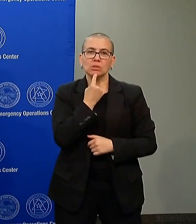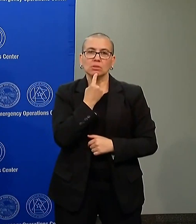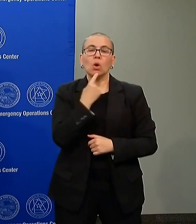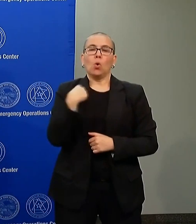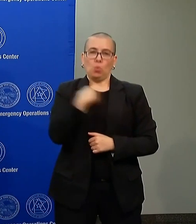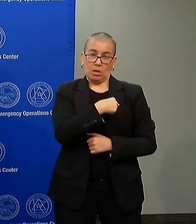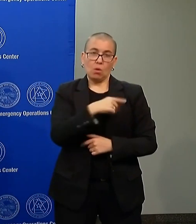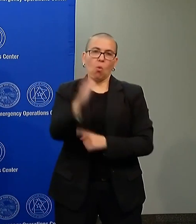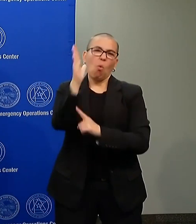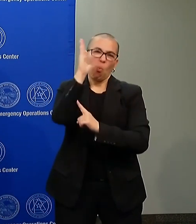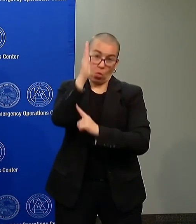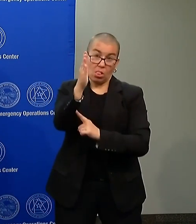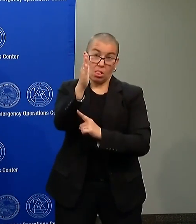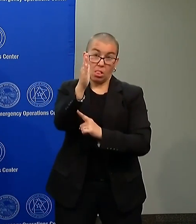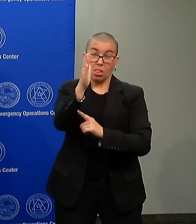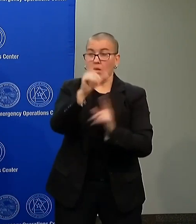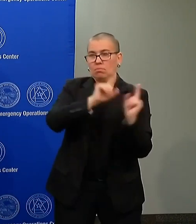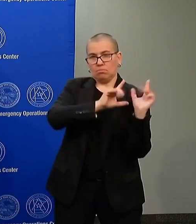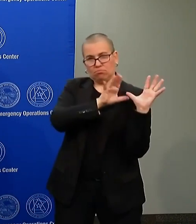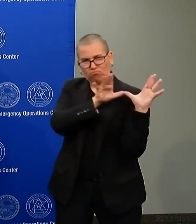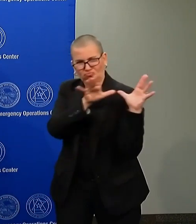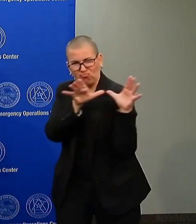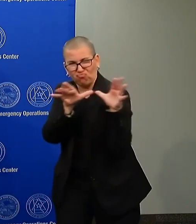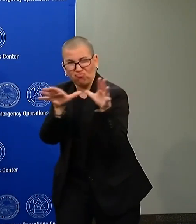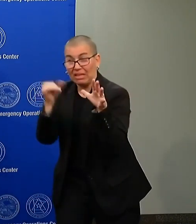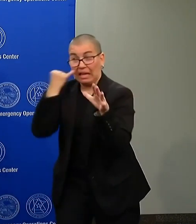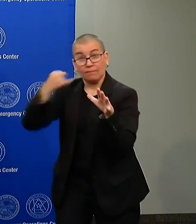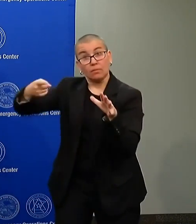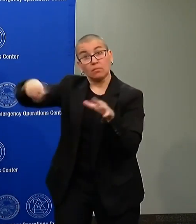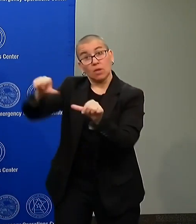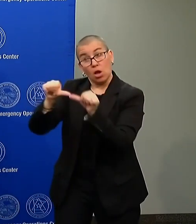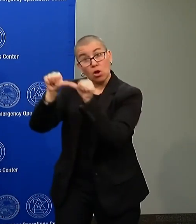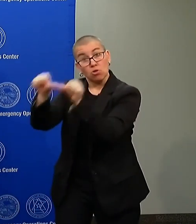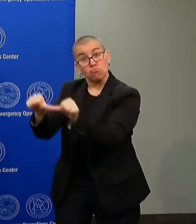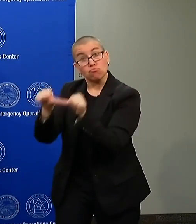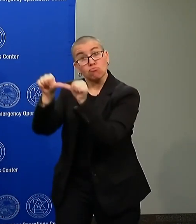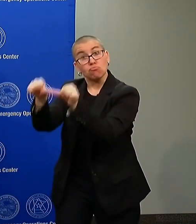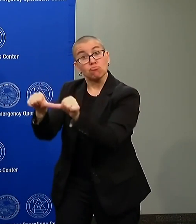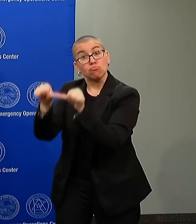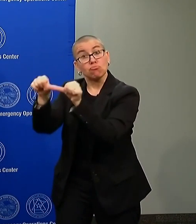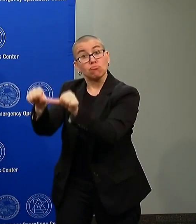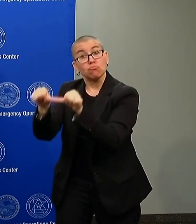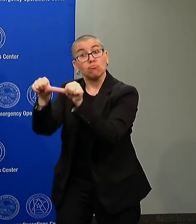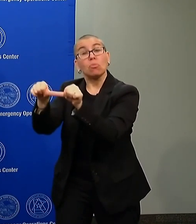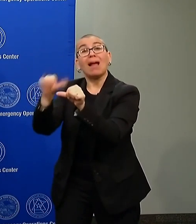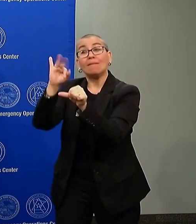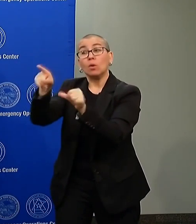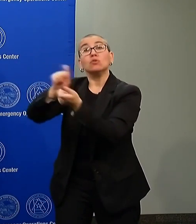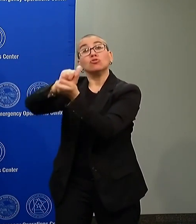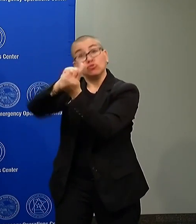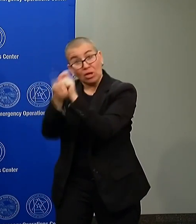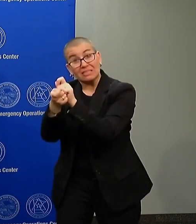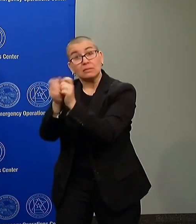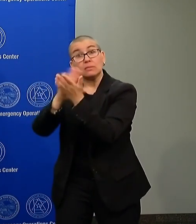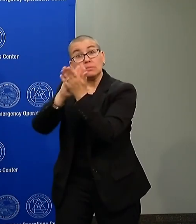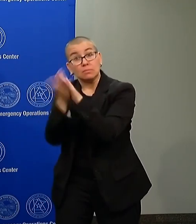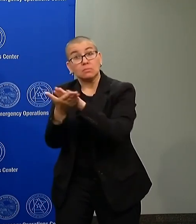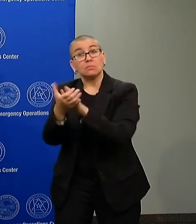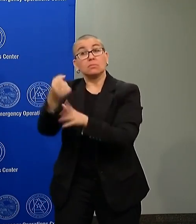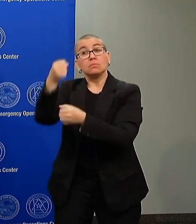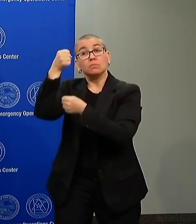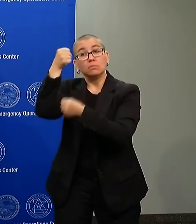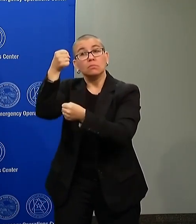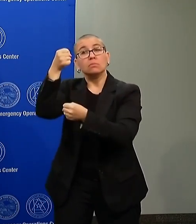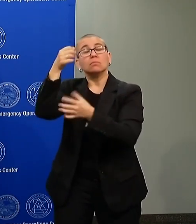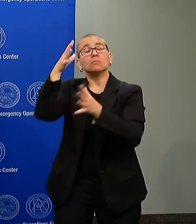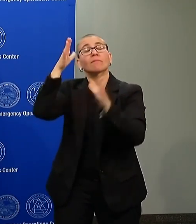mourn Mr. Lloyd's passing, that their rights are in fact protected. But these rioters are in